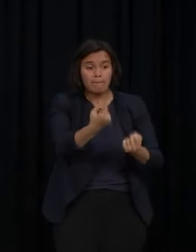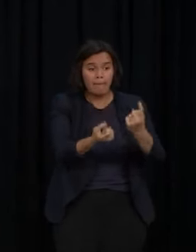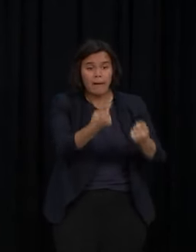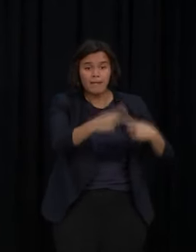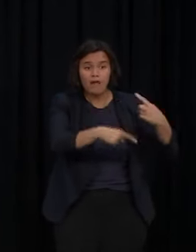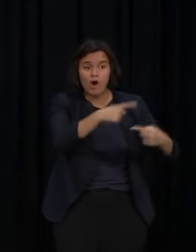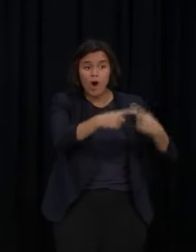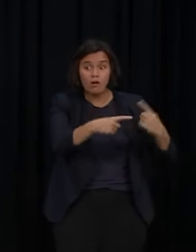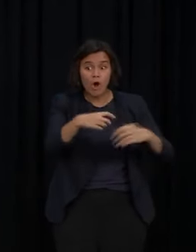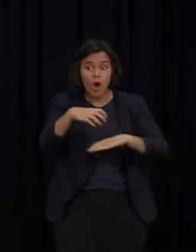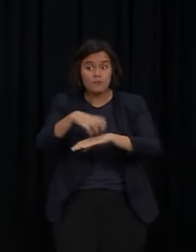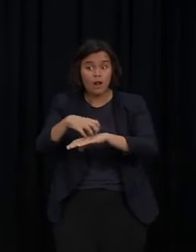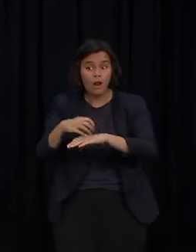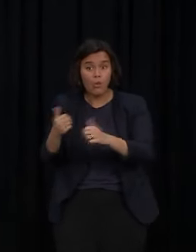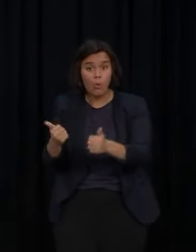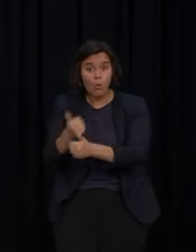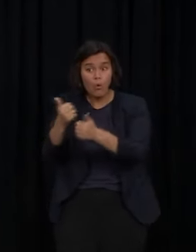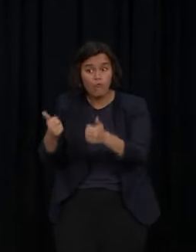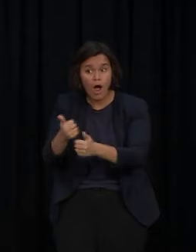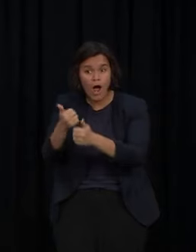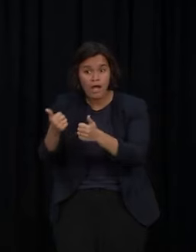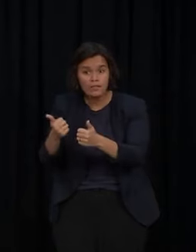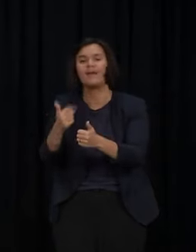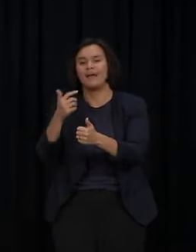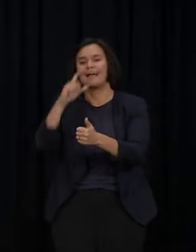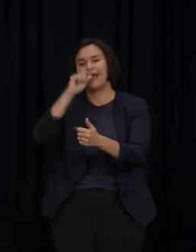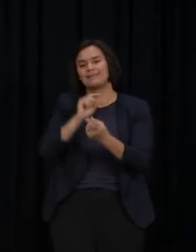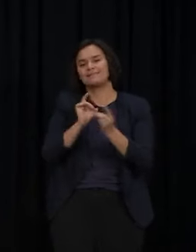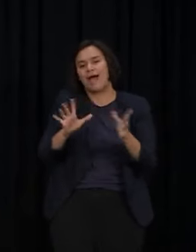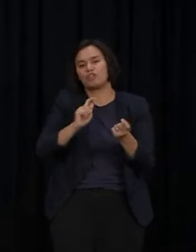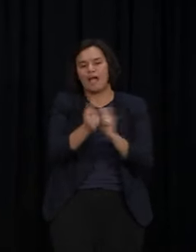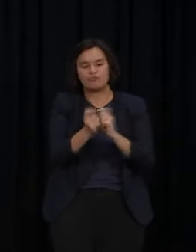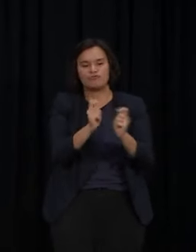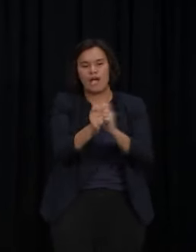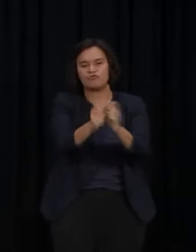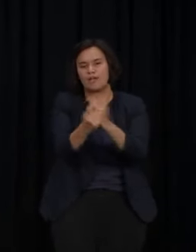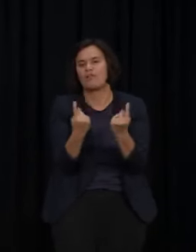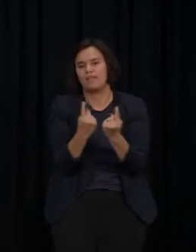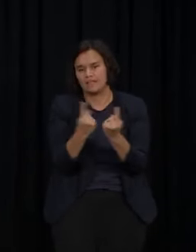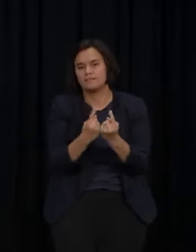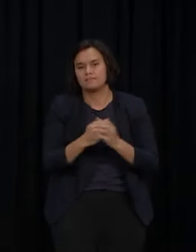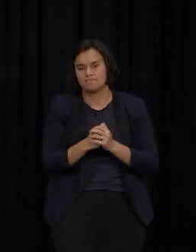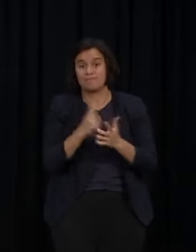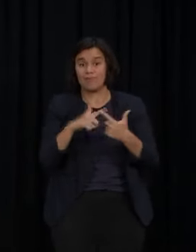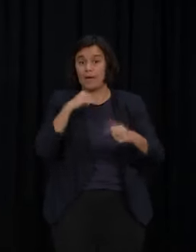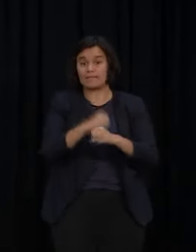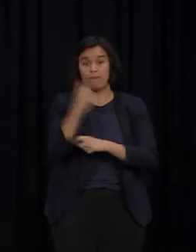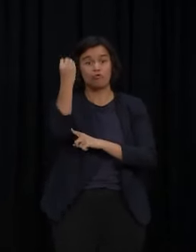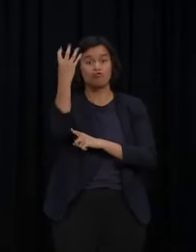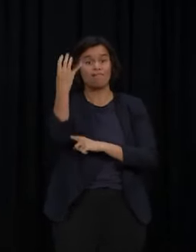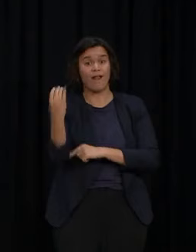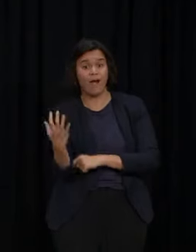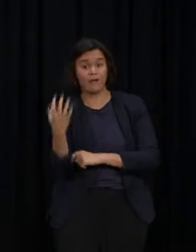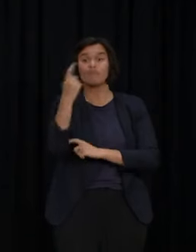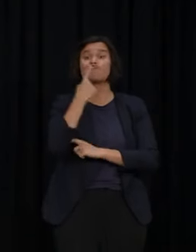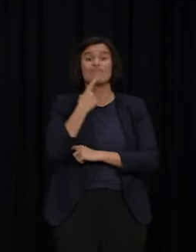that did their job in slowing the wave down. And so we'll be able to look at moving through the traffic lights, easing